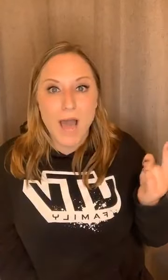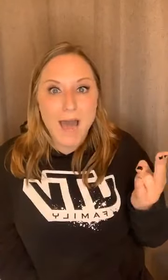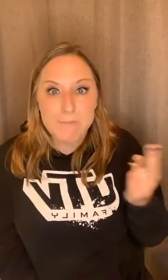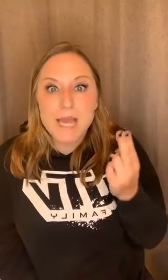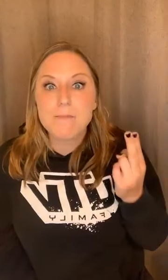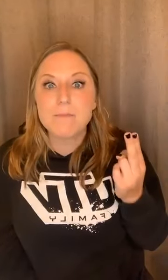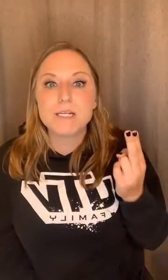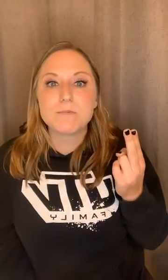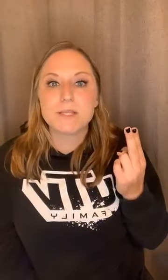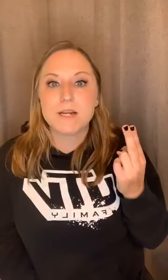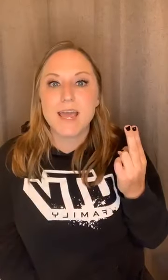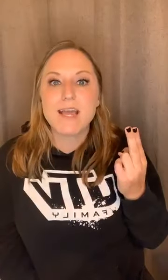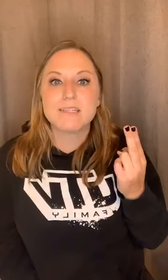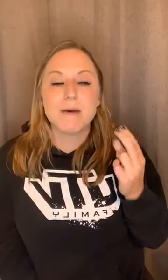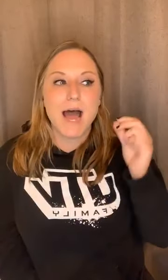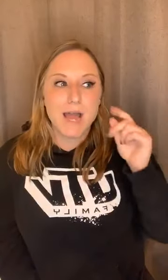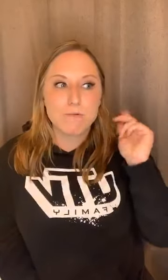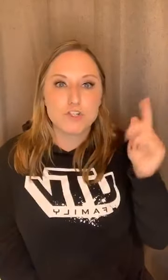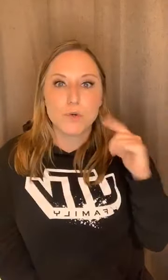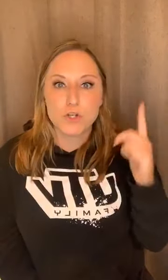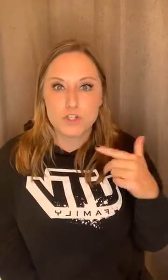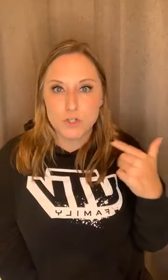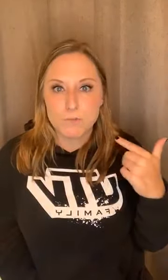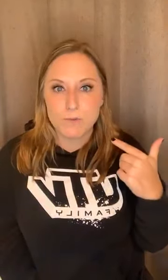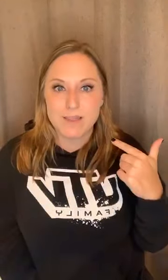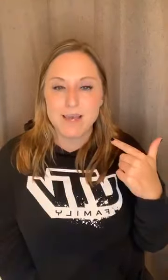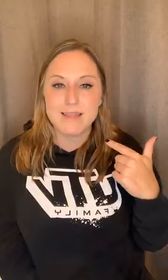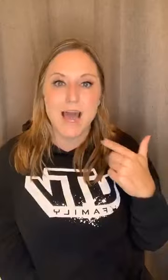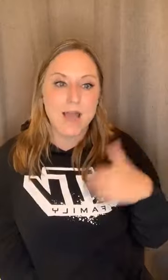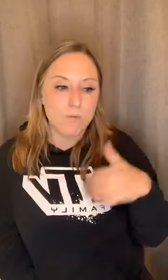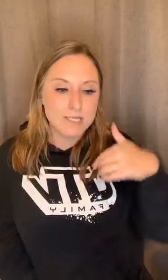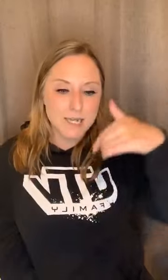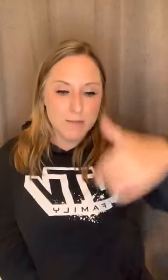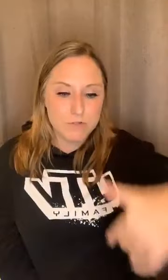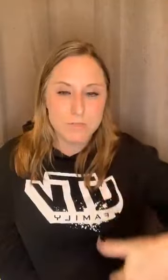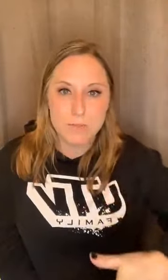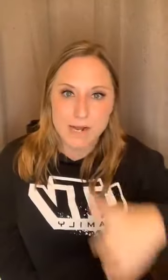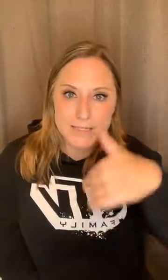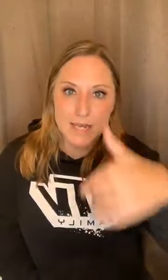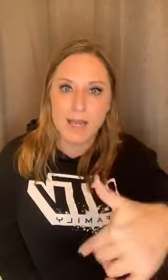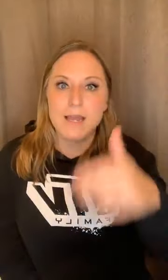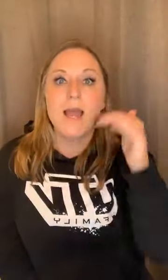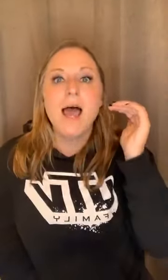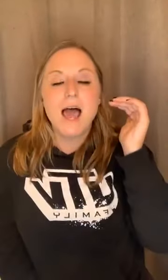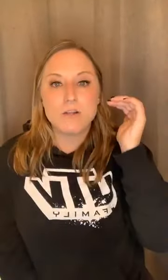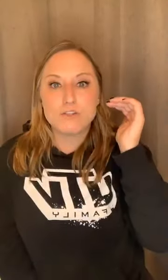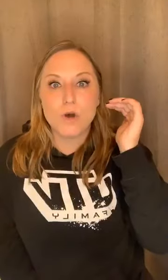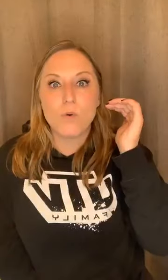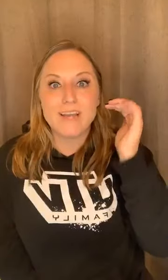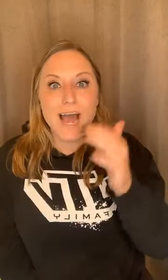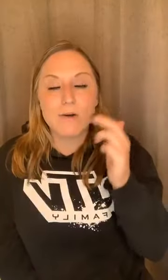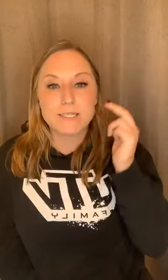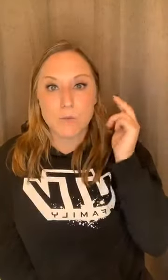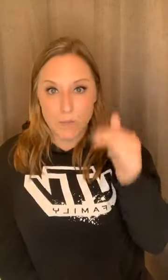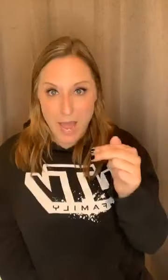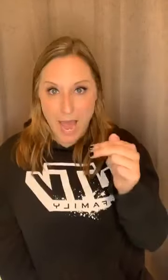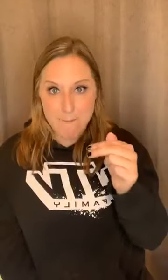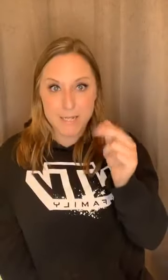making memories with their kids. But I was so consumed with it that I wasn't able to be present. And, and so now it's like, when that happens,